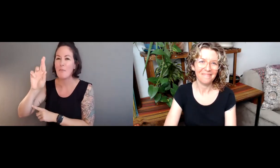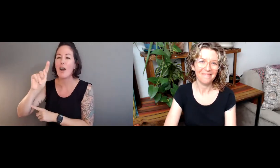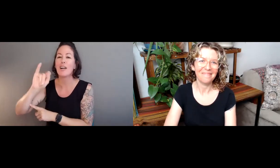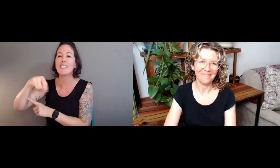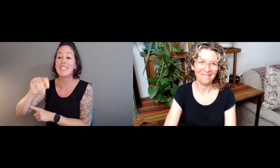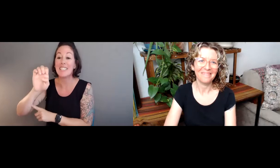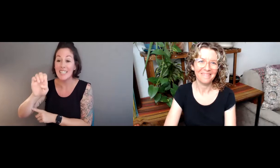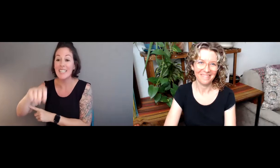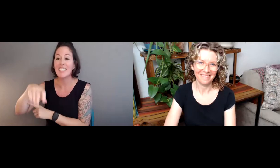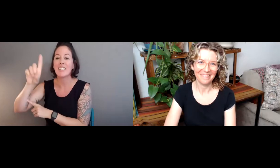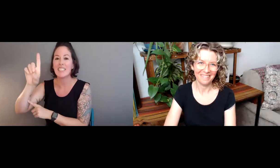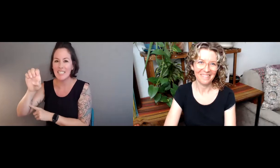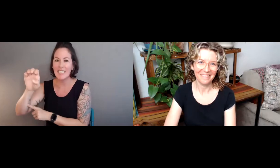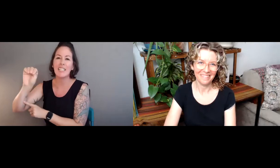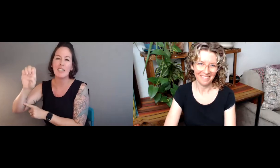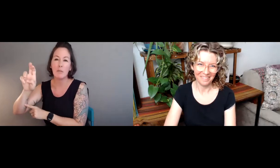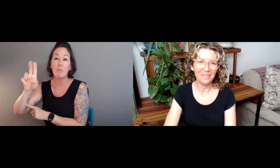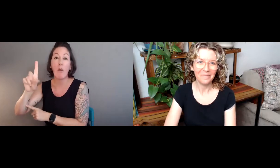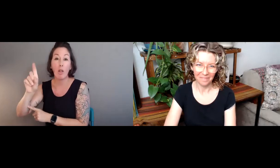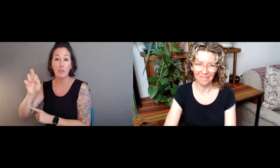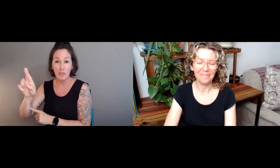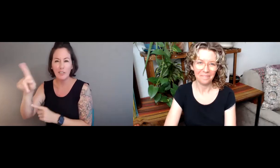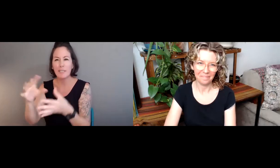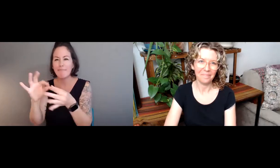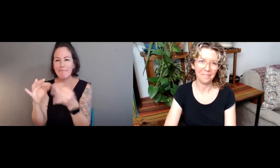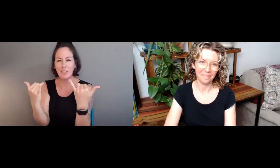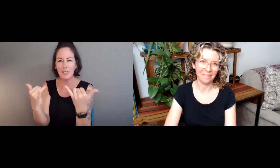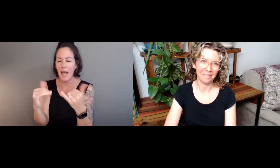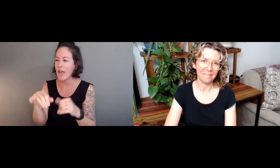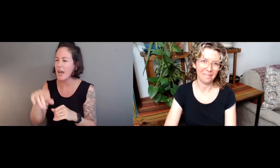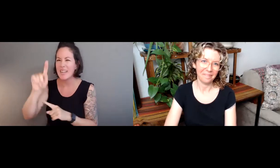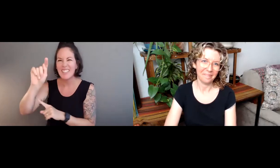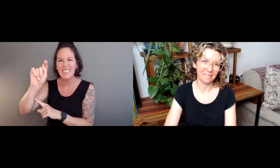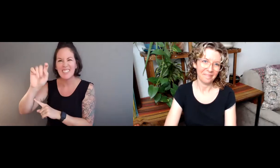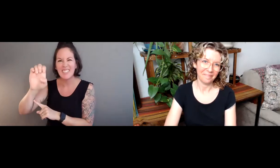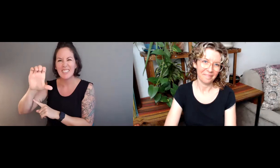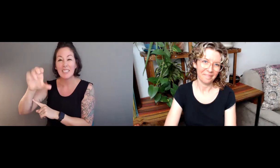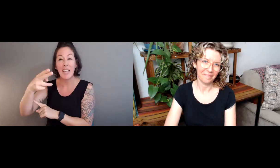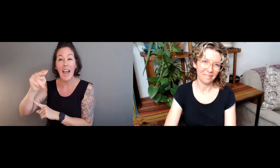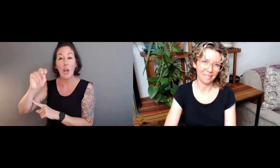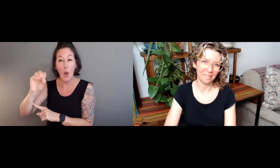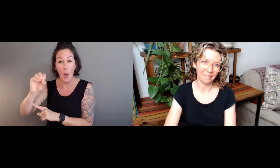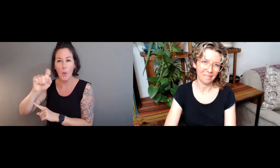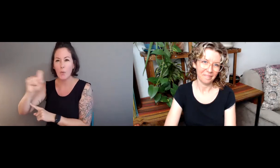I'm going to sign her name sign wrong. I saw Marte de Miller. Marte de Miller.